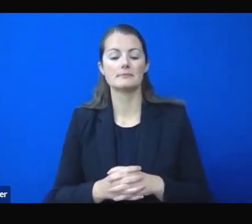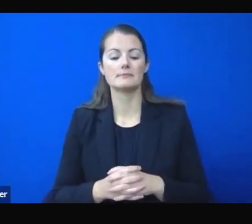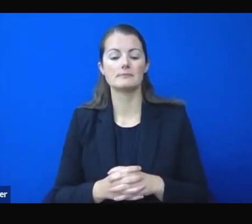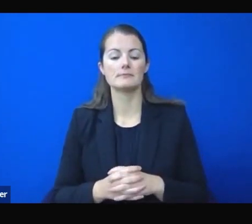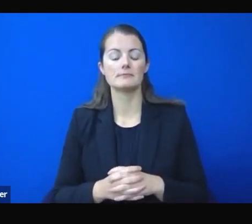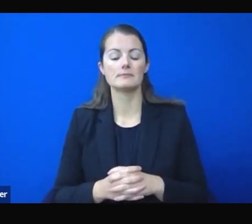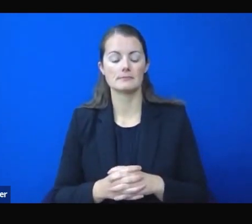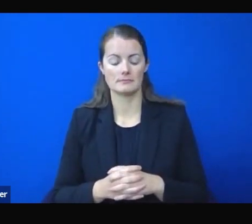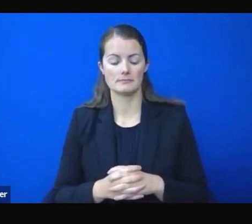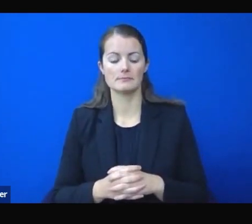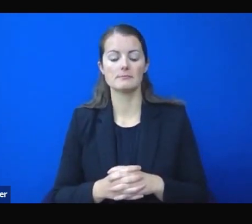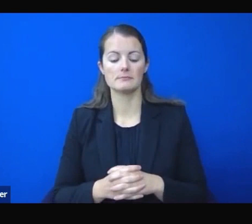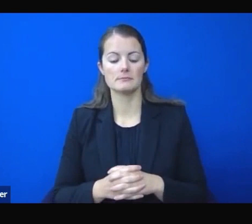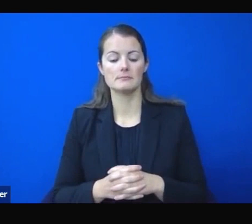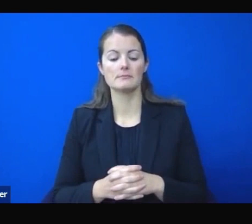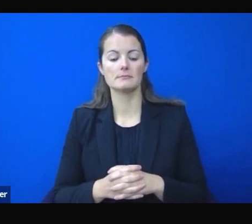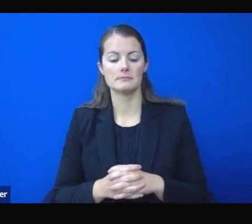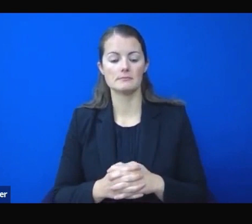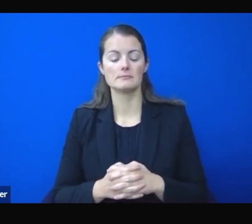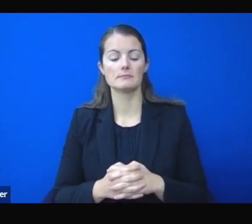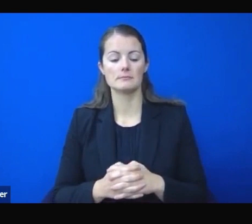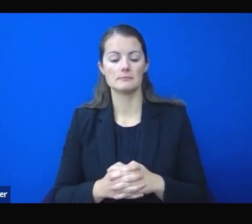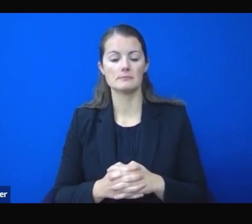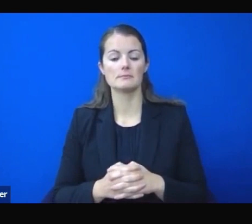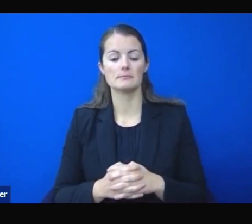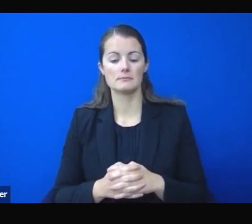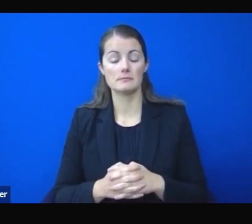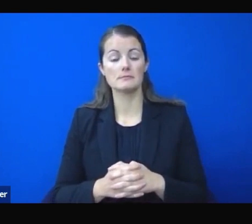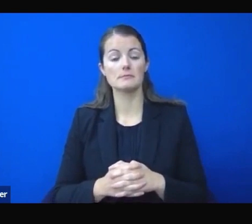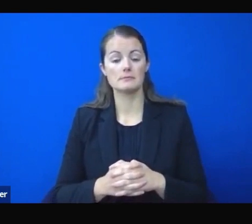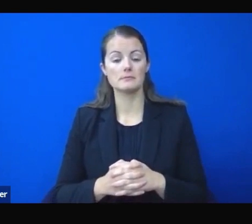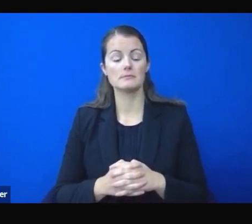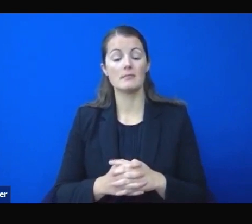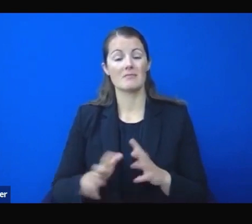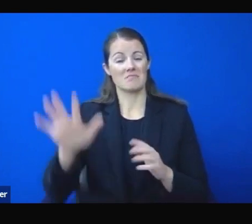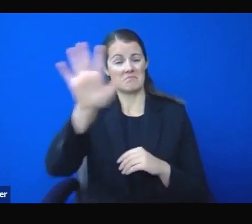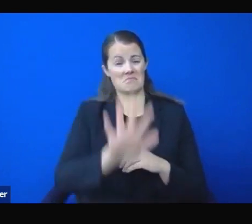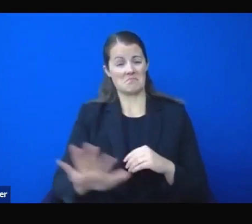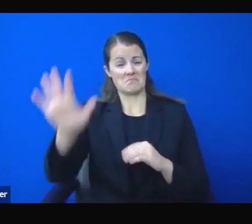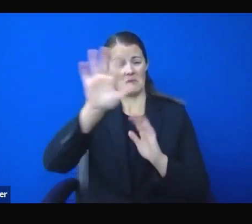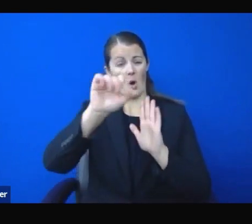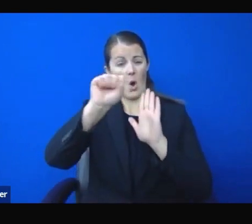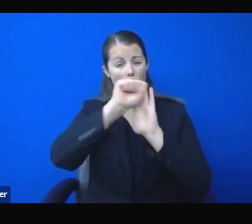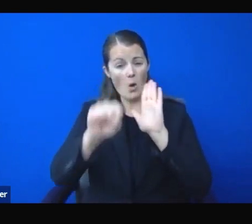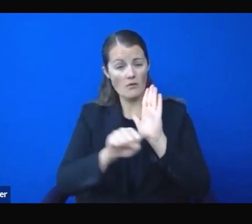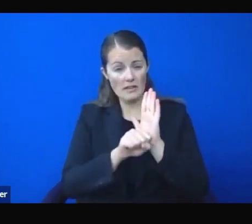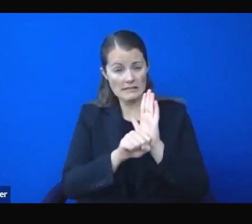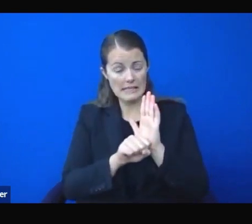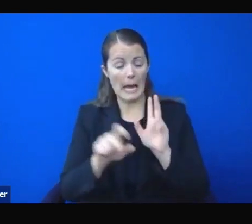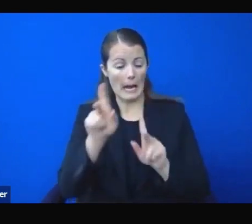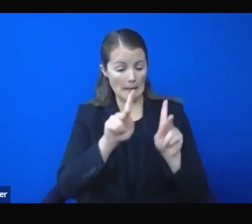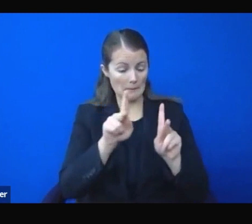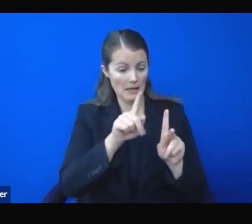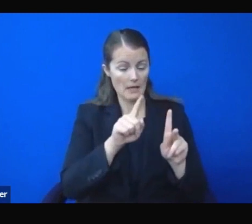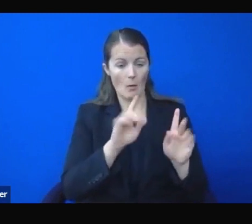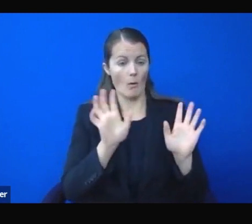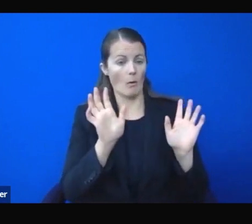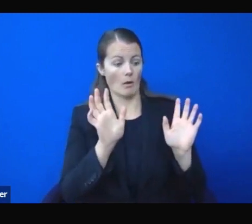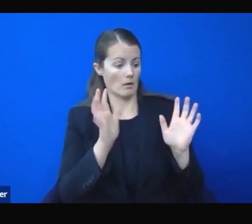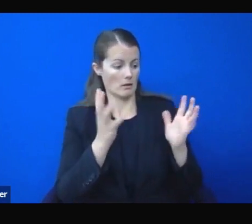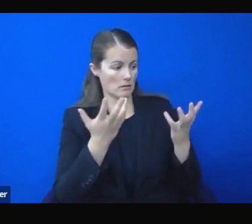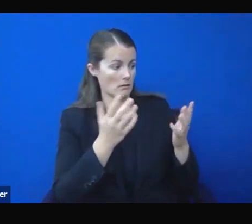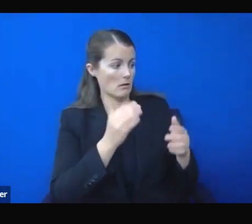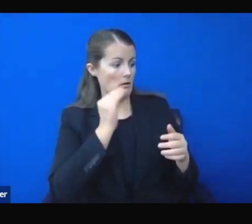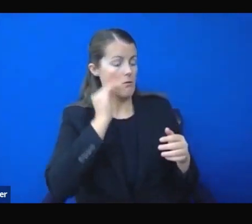when people are evicted, they are at a higher risk of getting COVID-19 as families may be forced to share a smaller space